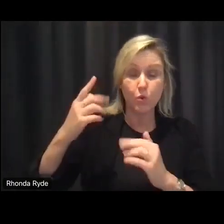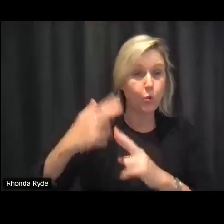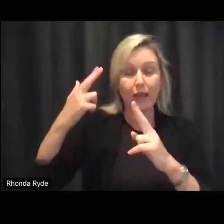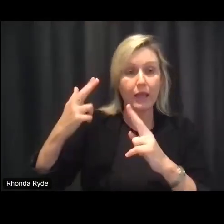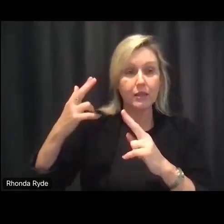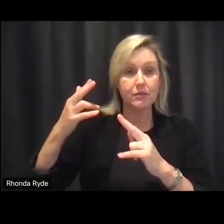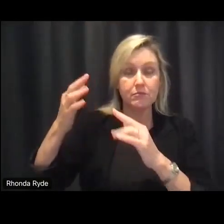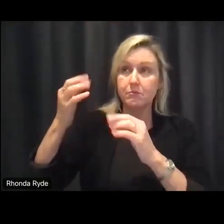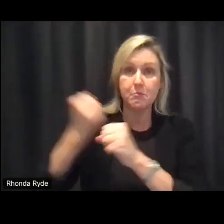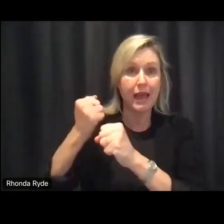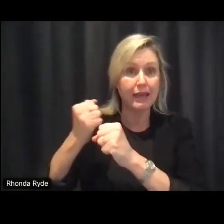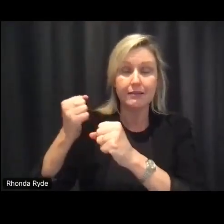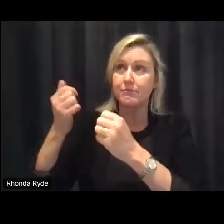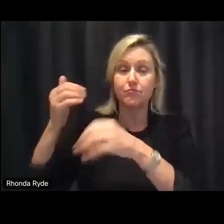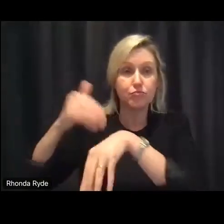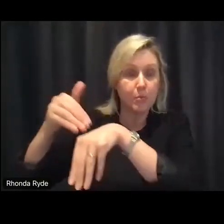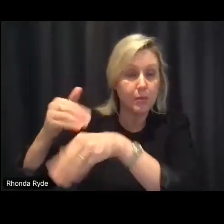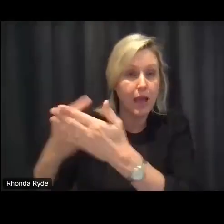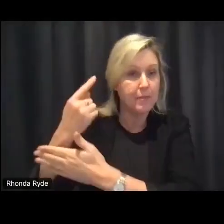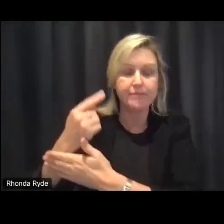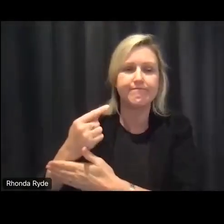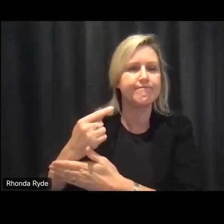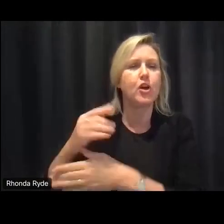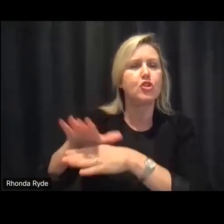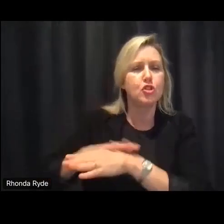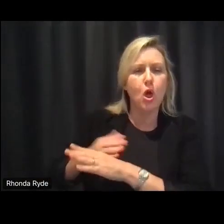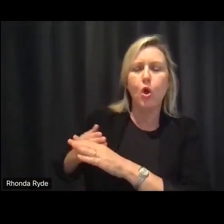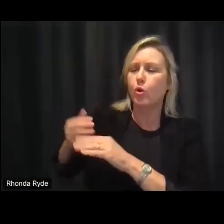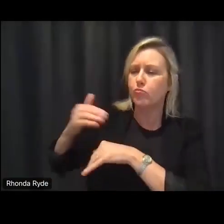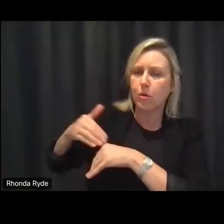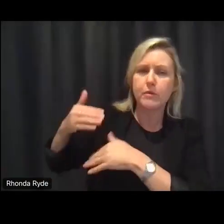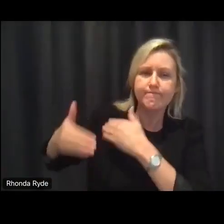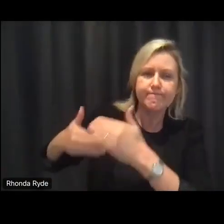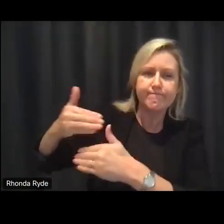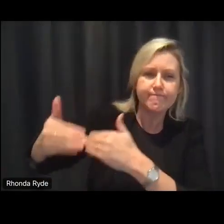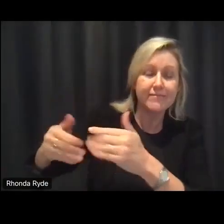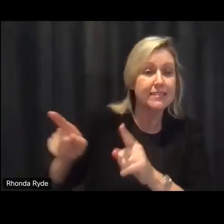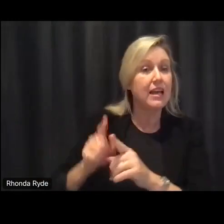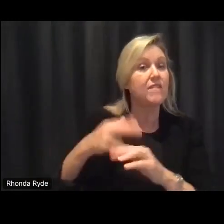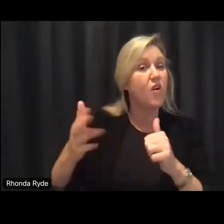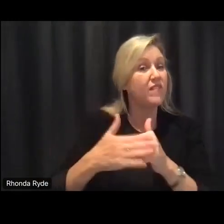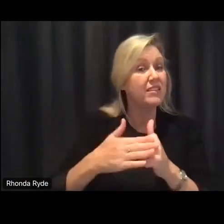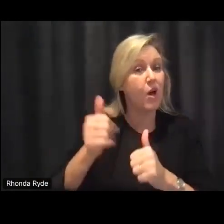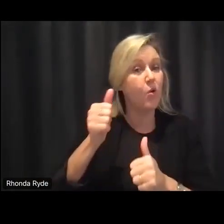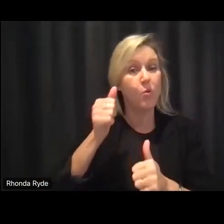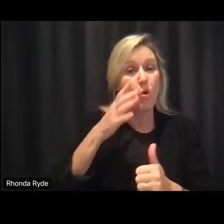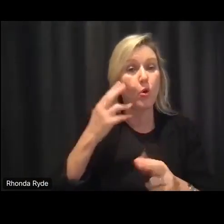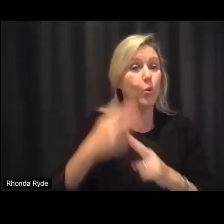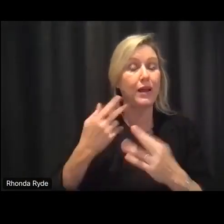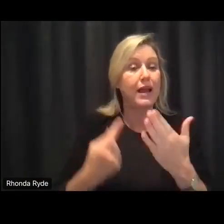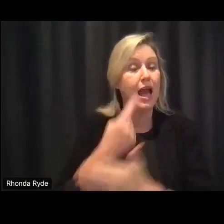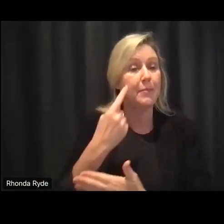all of them are going to be solved overnight so the year is actually quite important to us so that we can get to some of those more